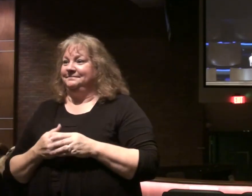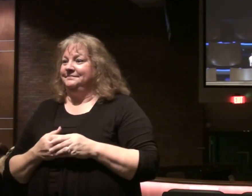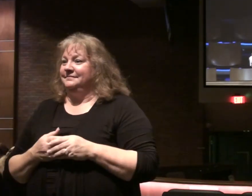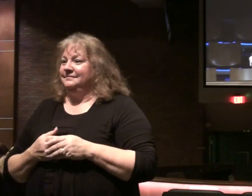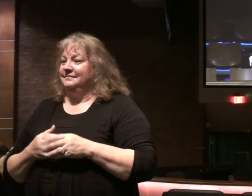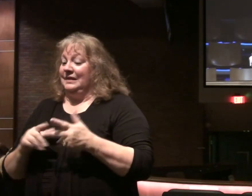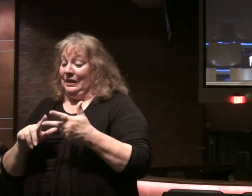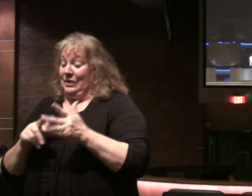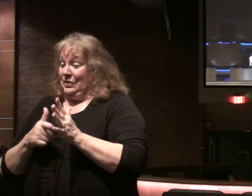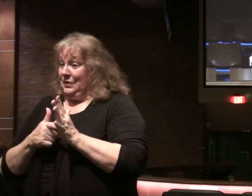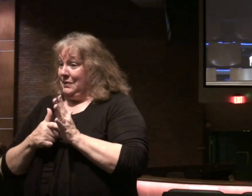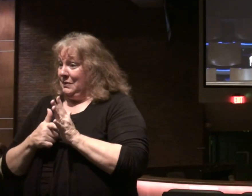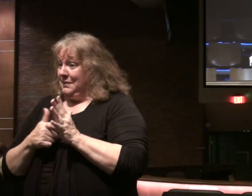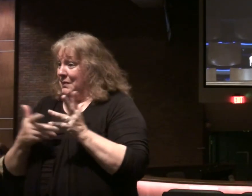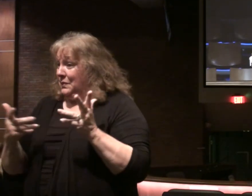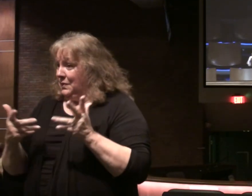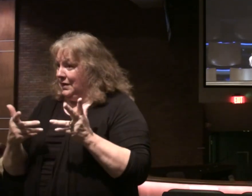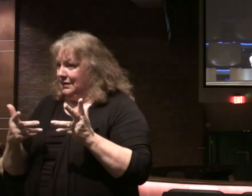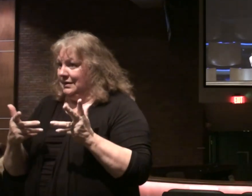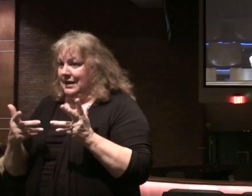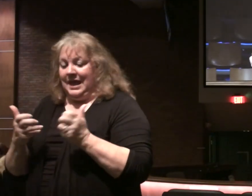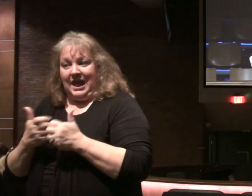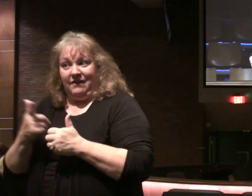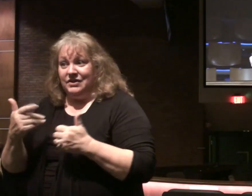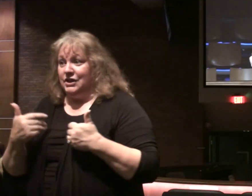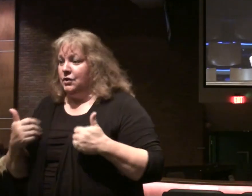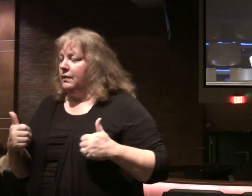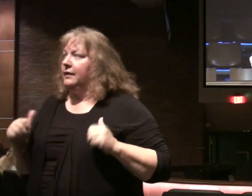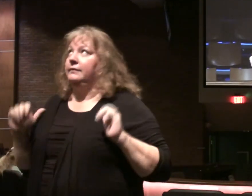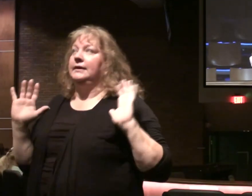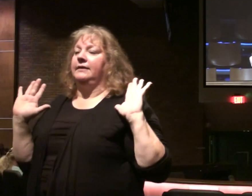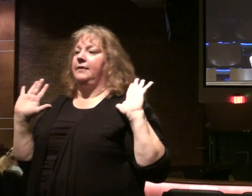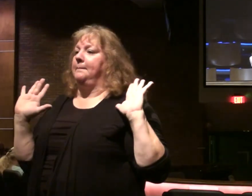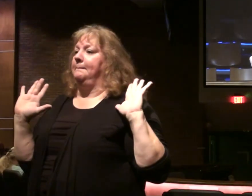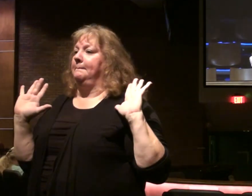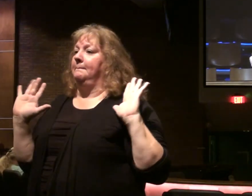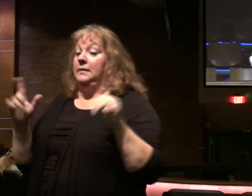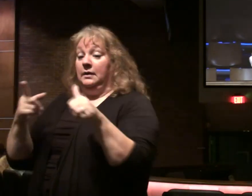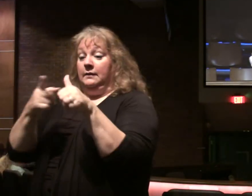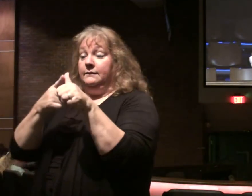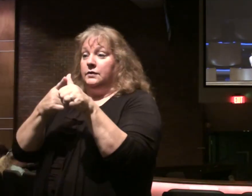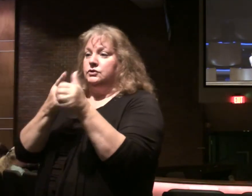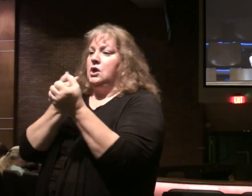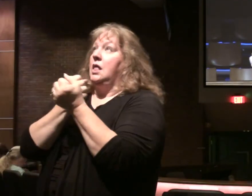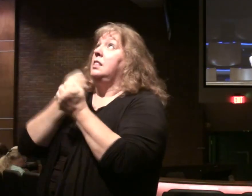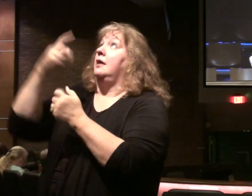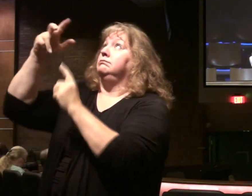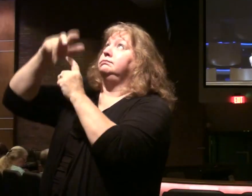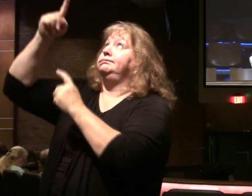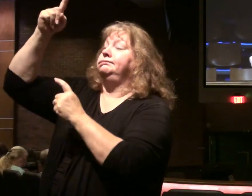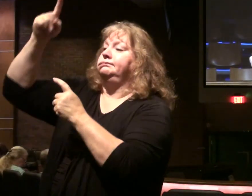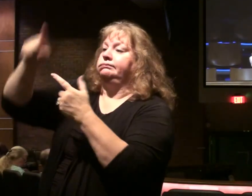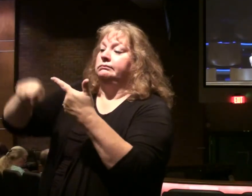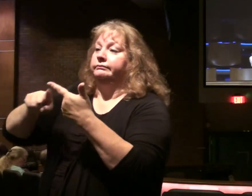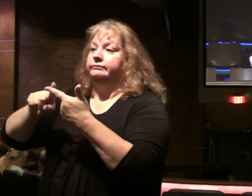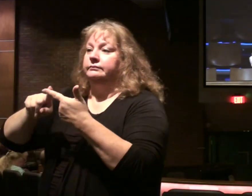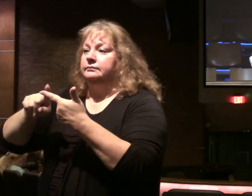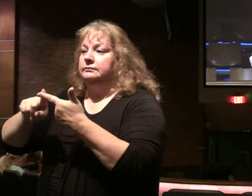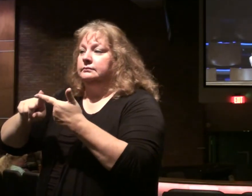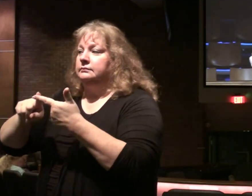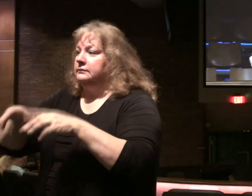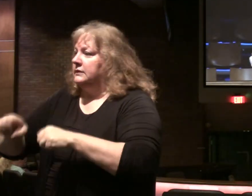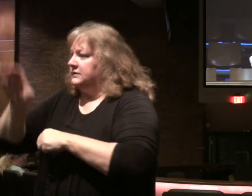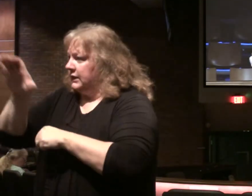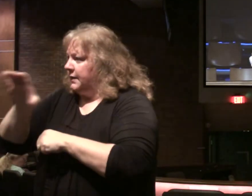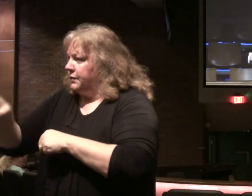The third requirement is, you must give up all you have. First requirement, you must love him most. Second requirement, you must